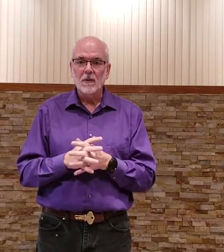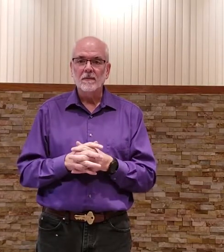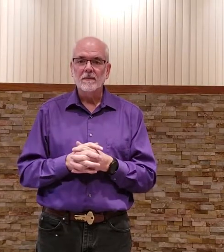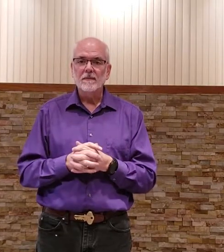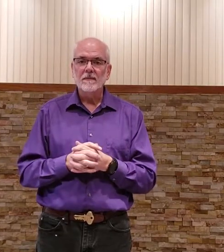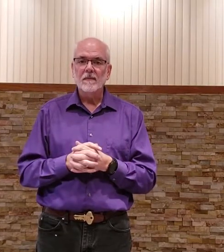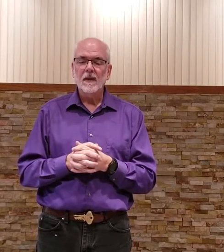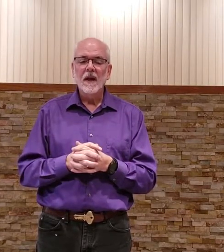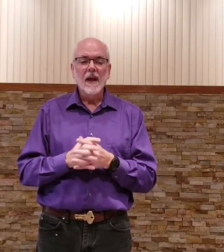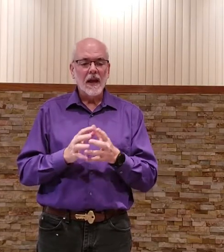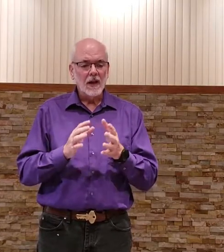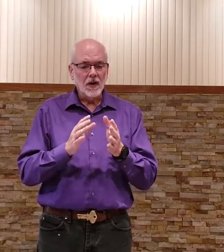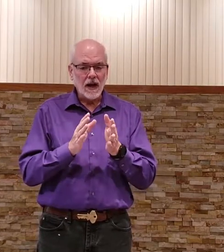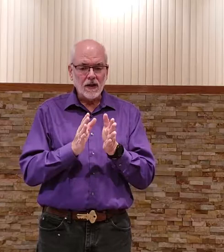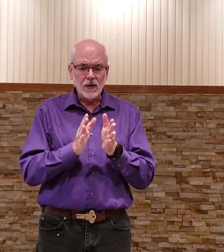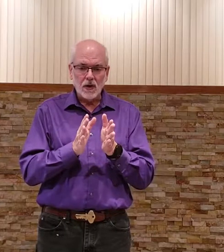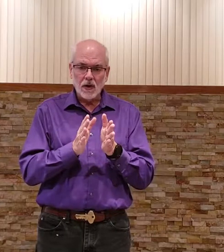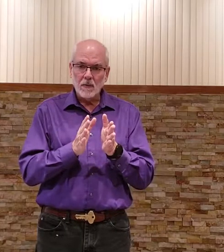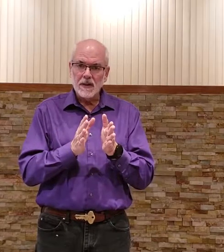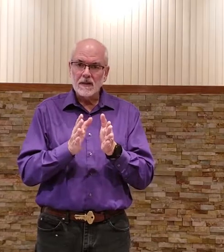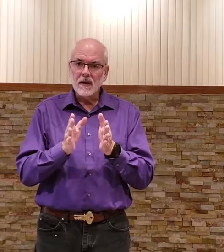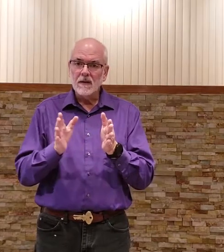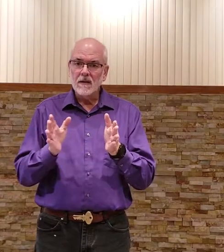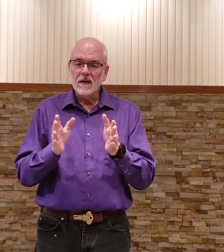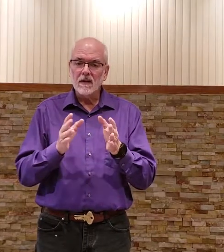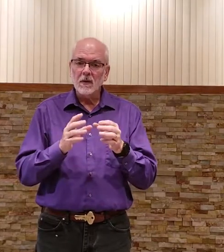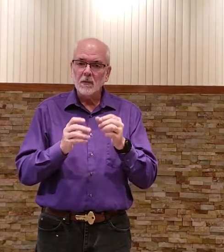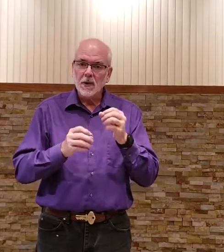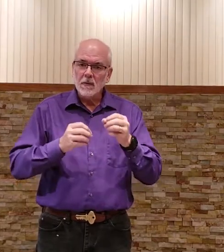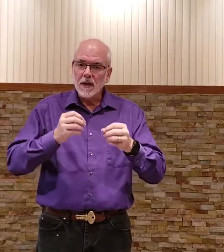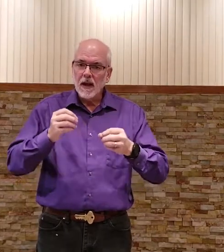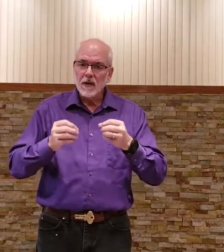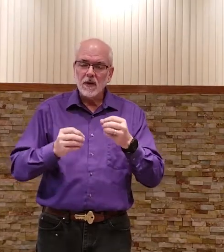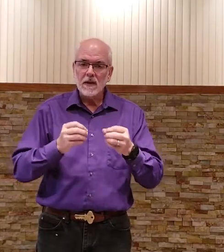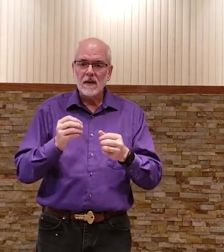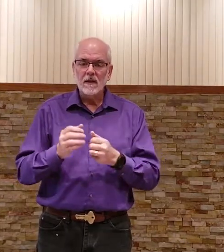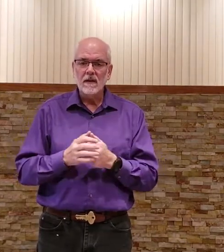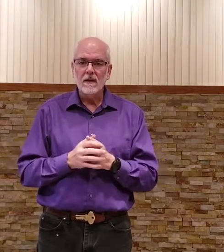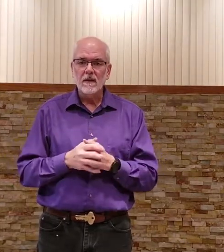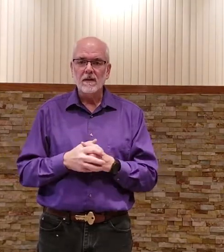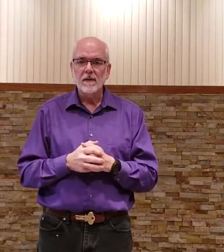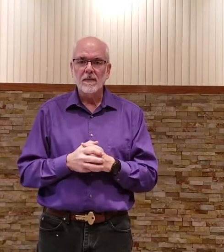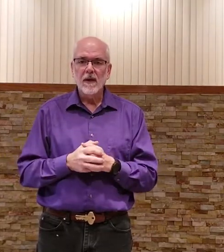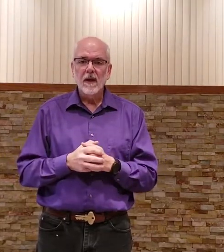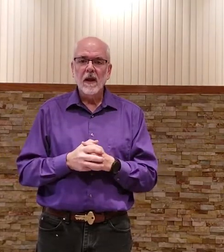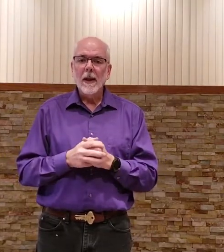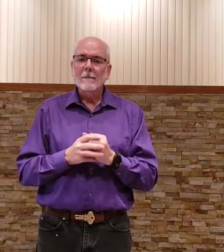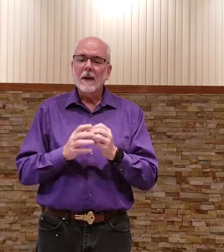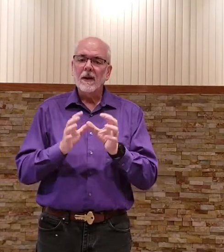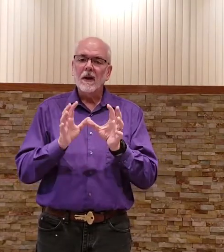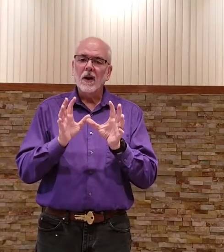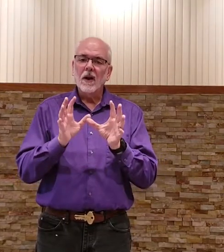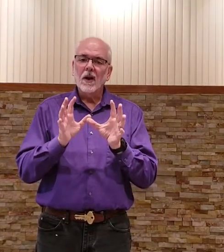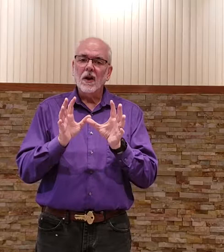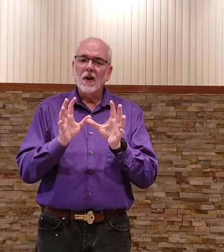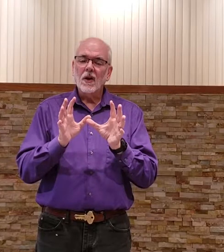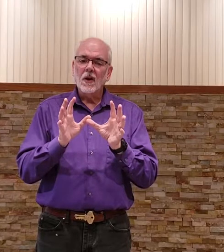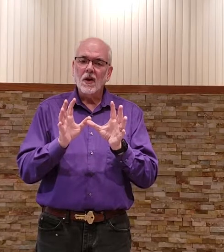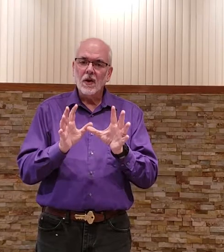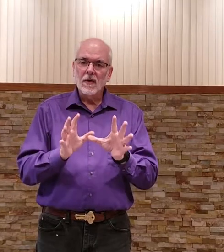and you know I need you to learn them in sentences and put them together in sentences but learn